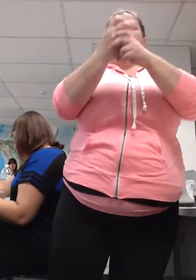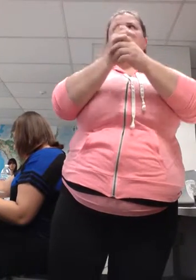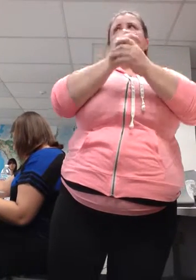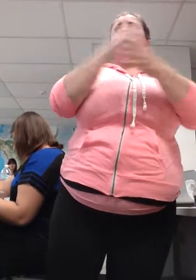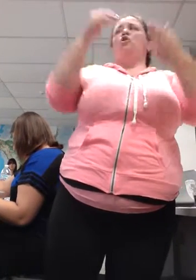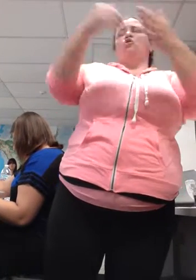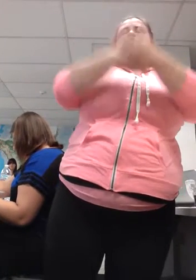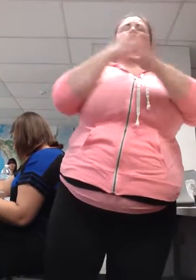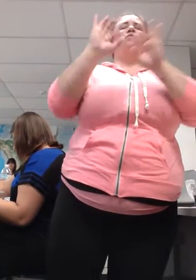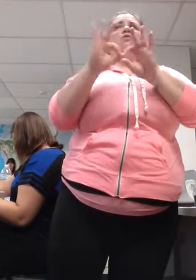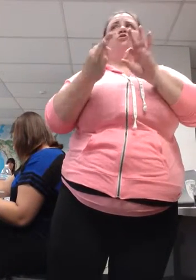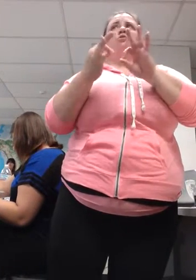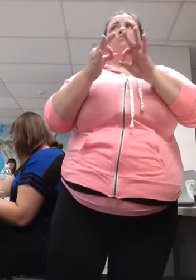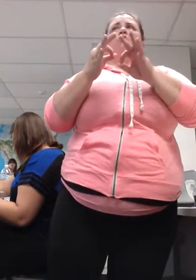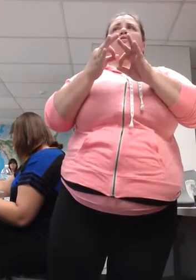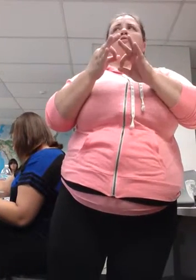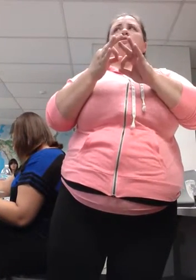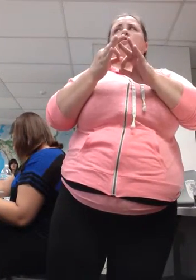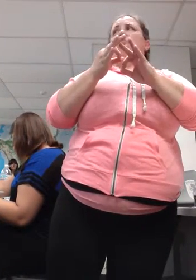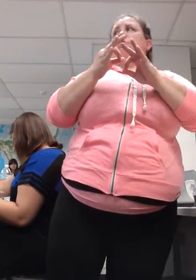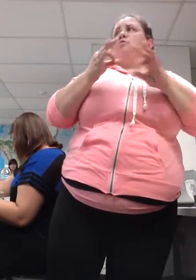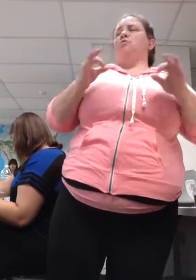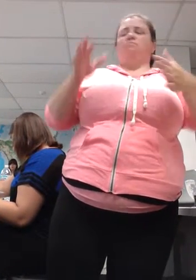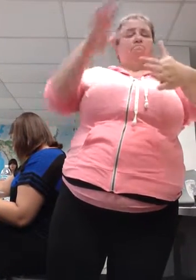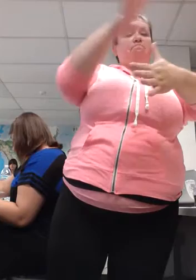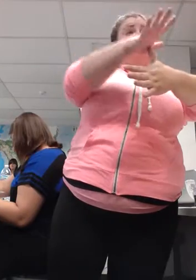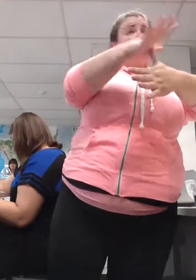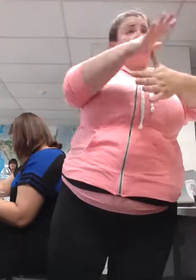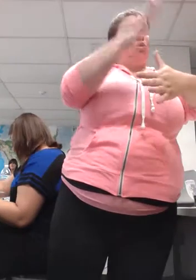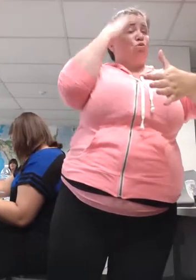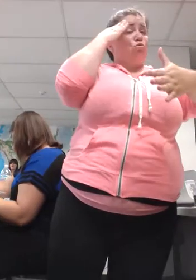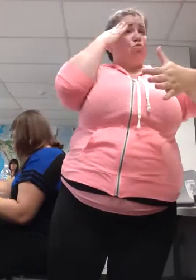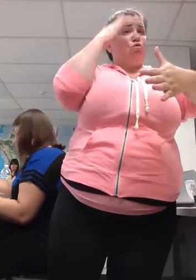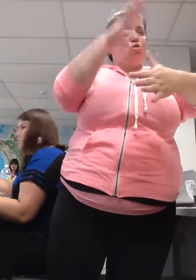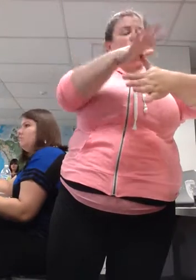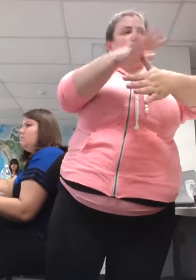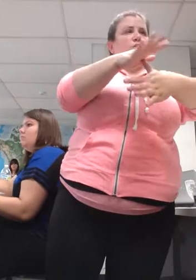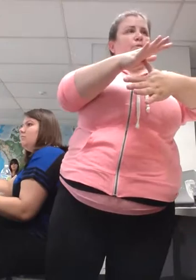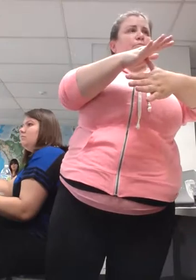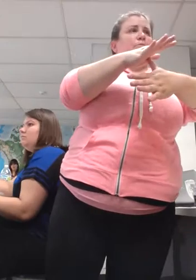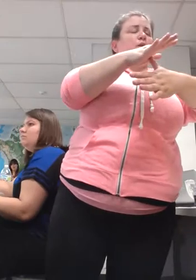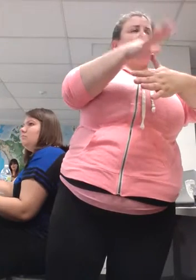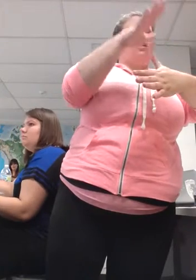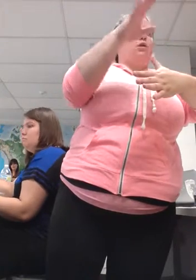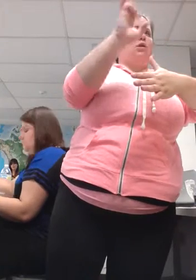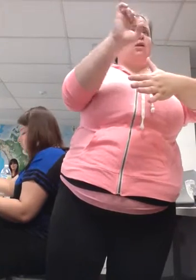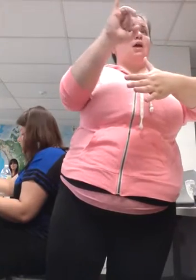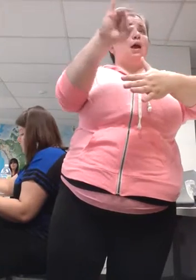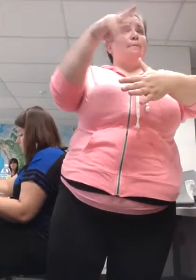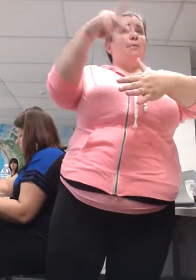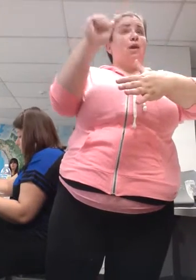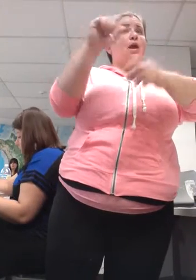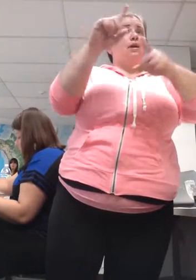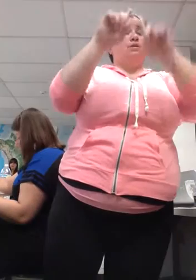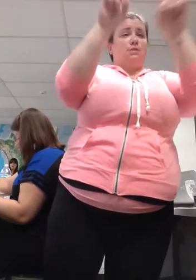As most of you know, your senior year of practicum one, you will take the EIPA test. There's four